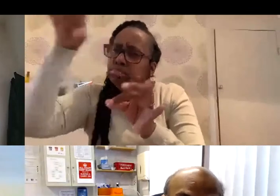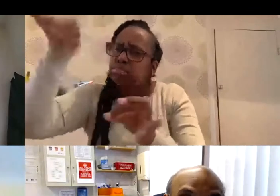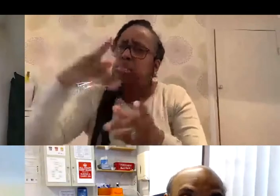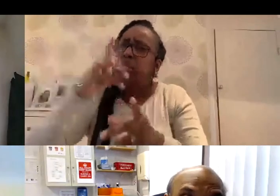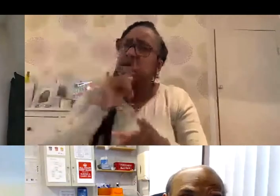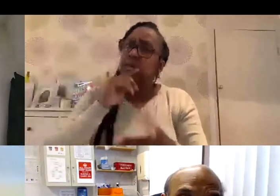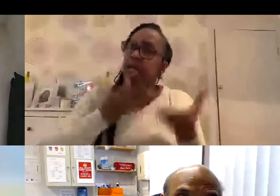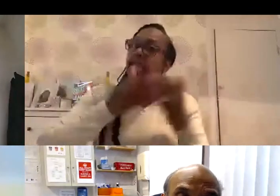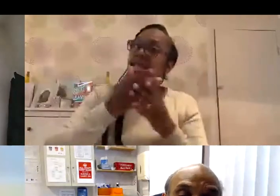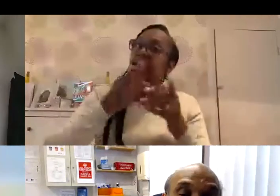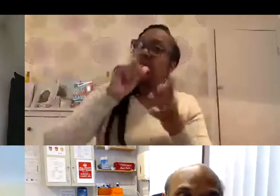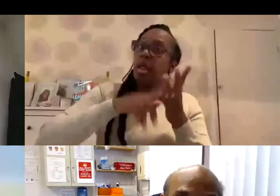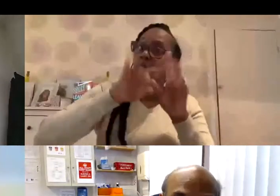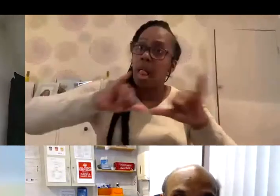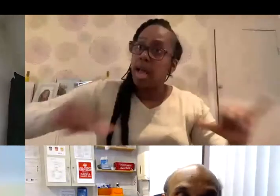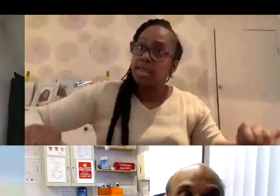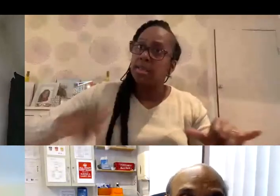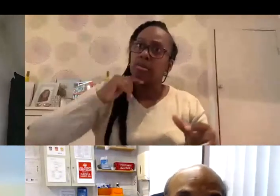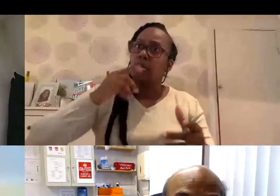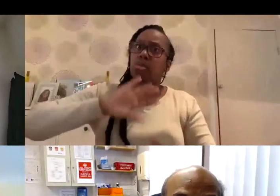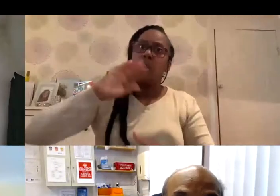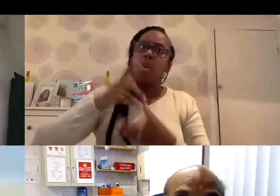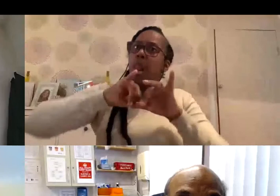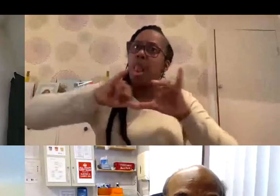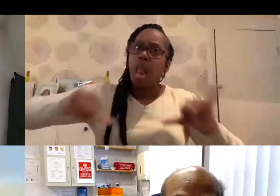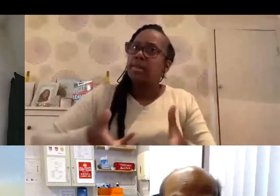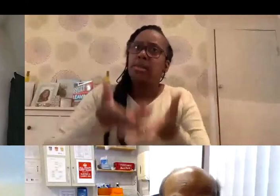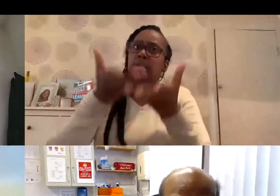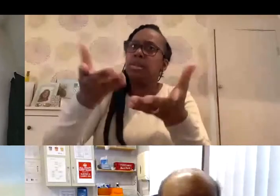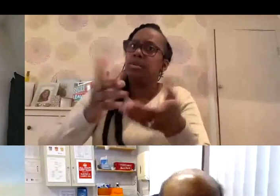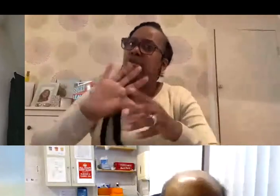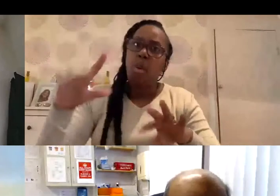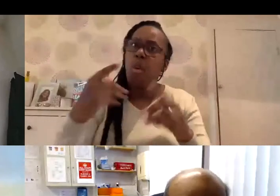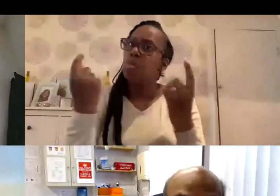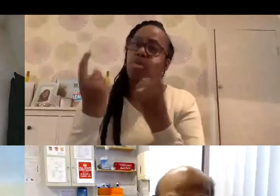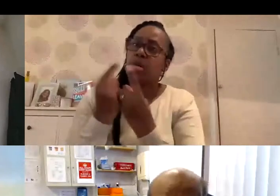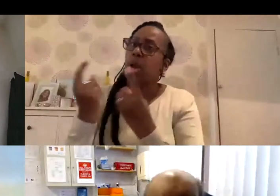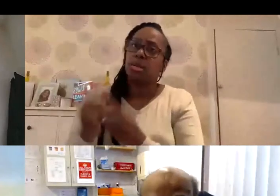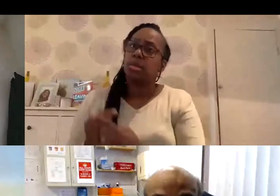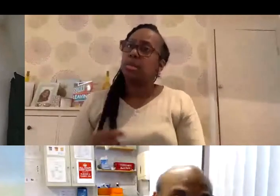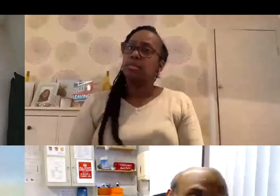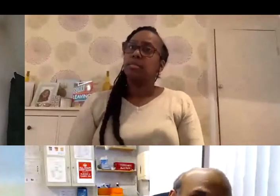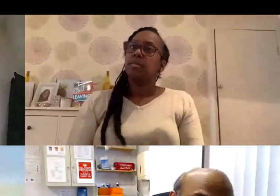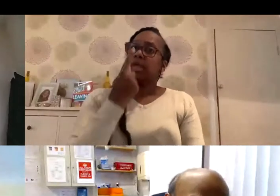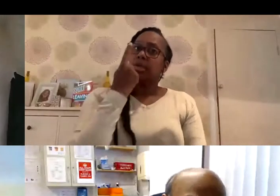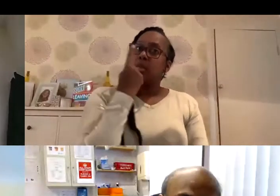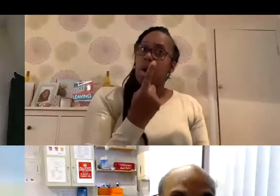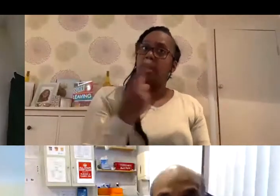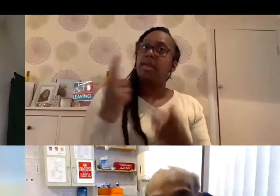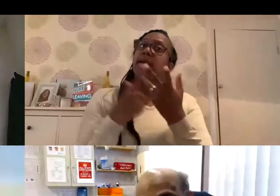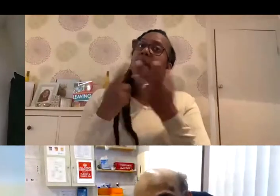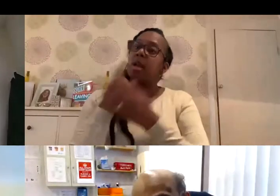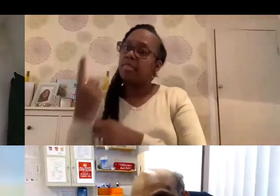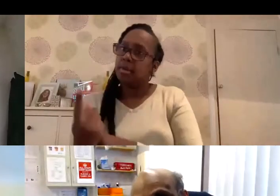license, one by one, they don't give a collective license to all the, all the products, the one, then the other. That's how MHRA